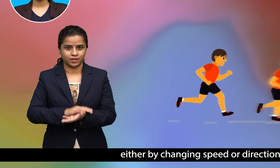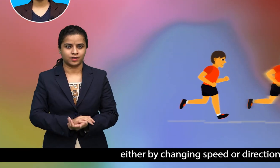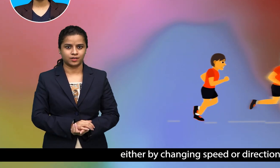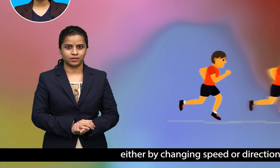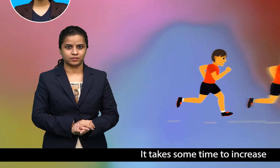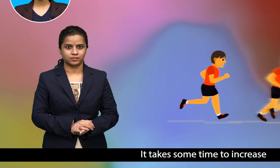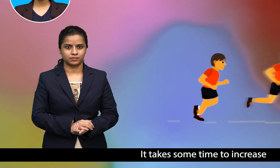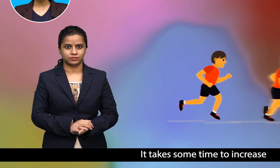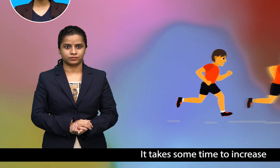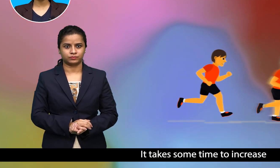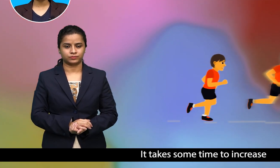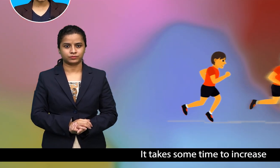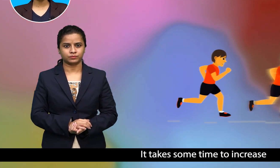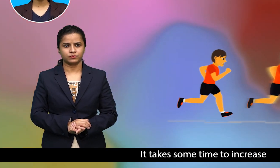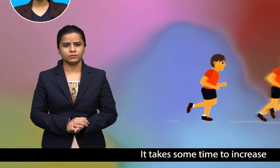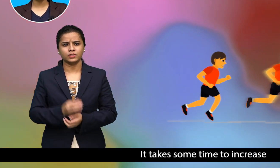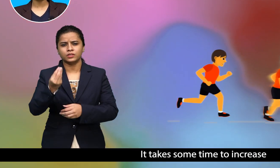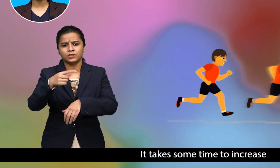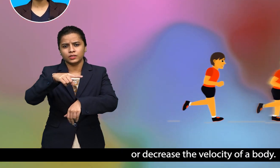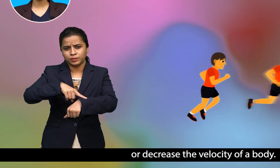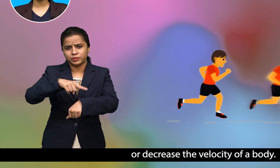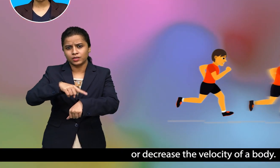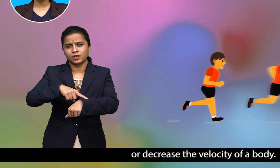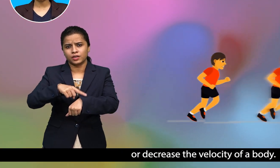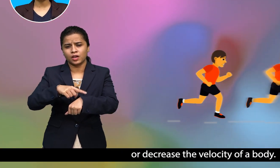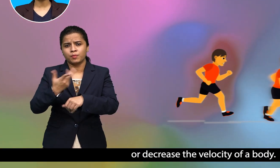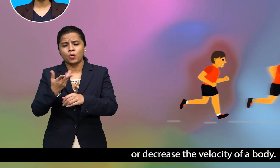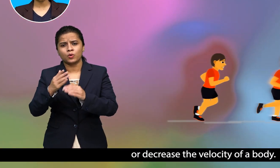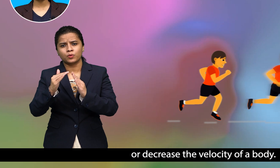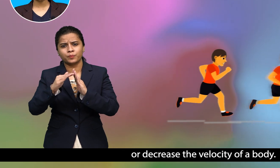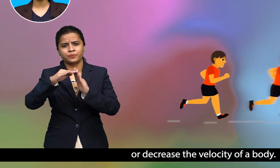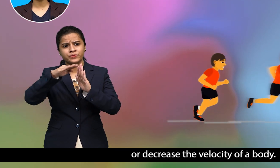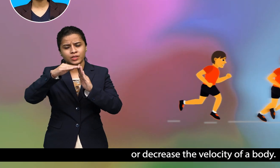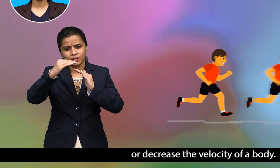it takes some time to increase or decrease the velocity of a body